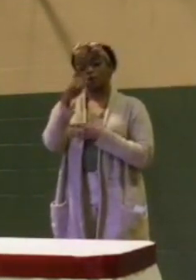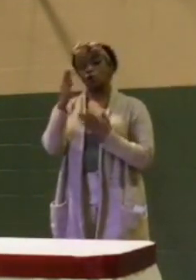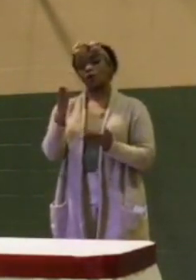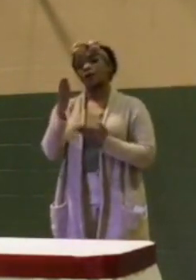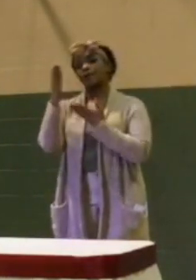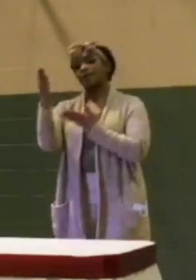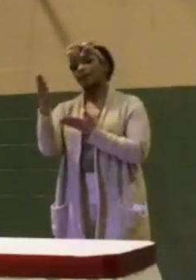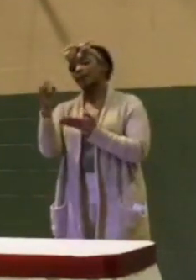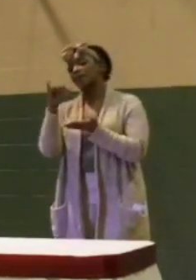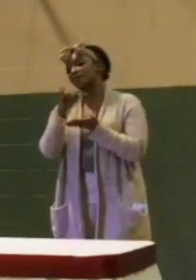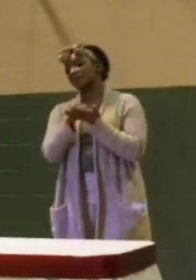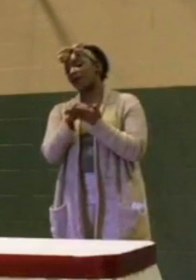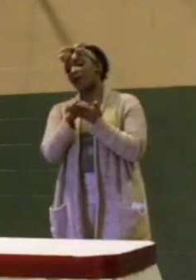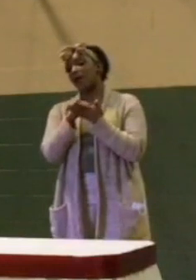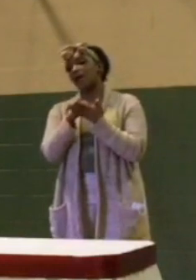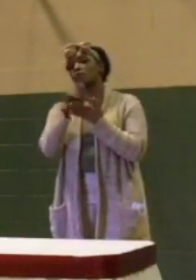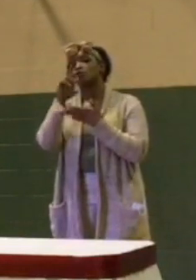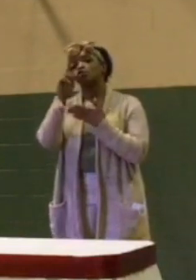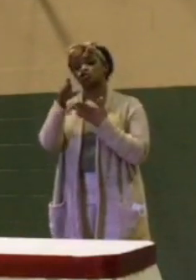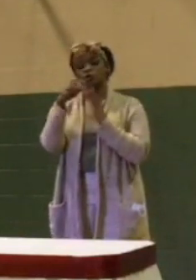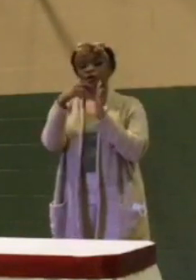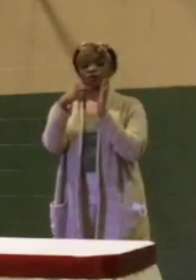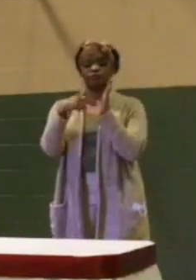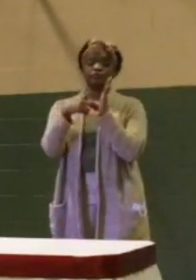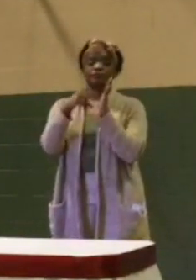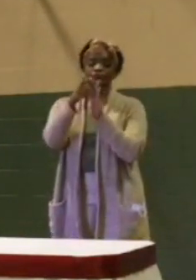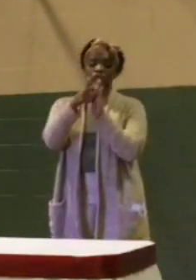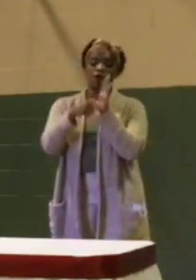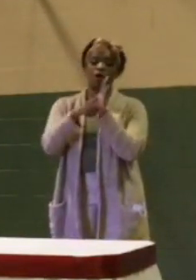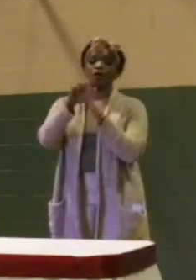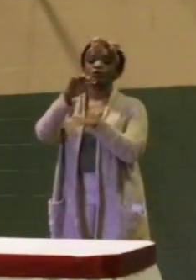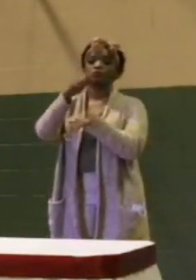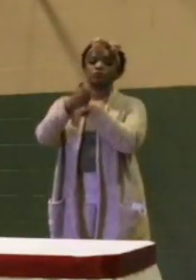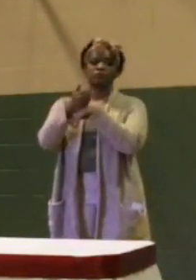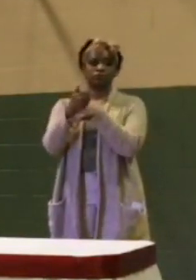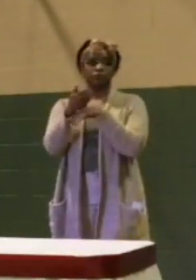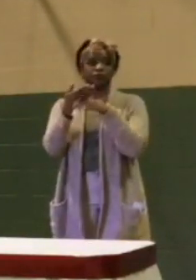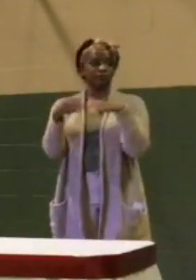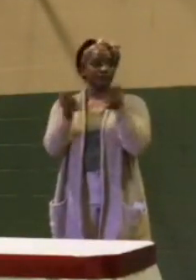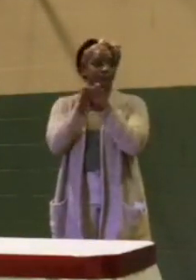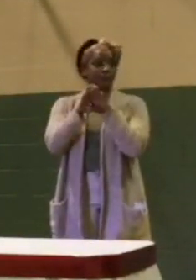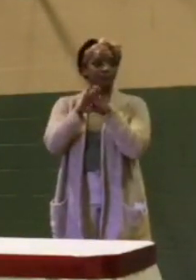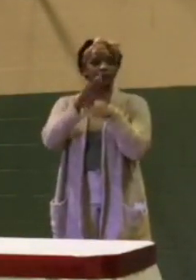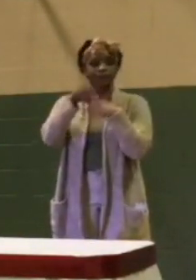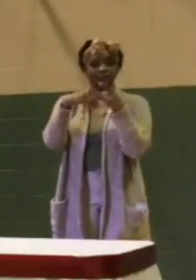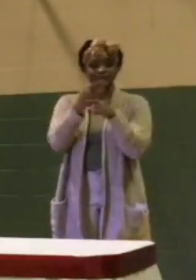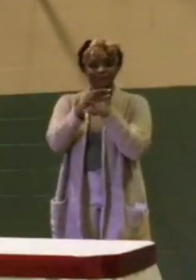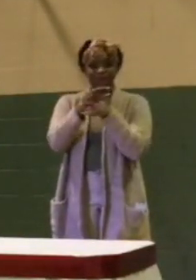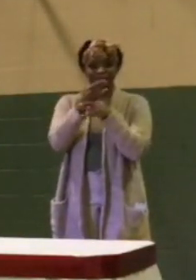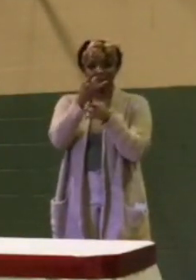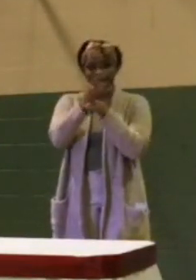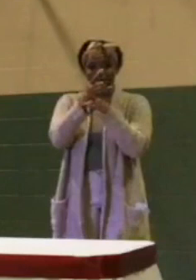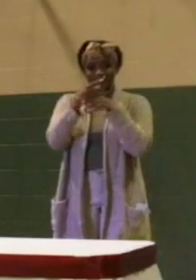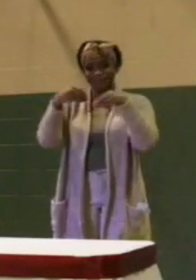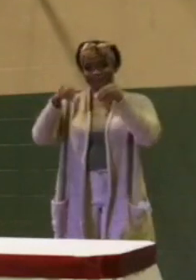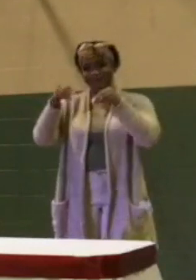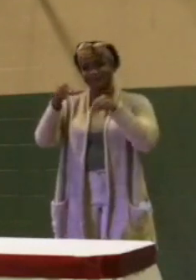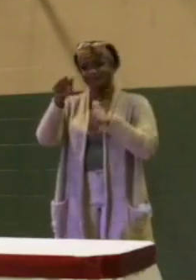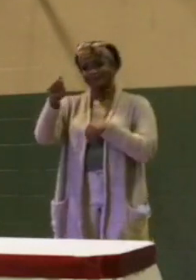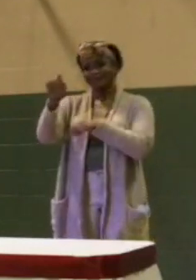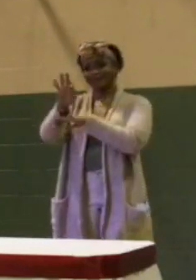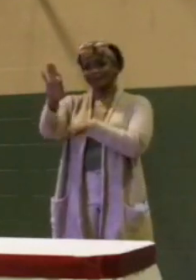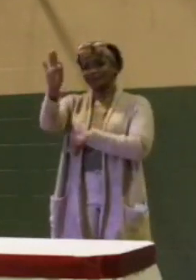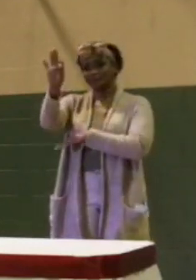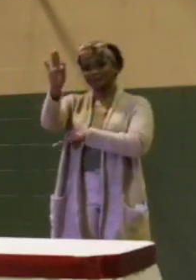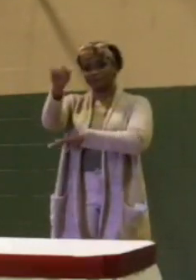to close all liquor sales across the city of Flint at 9 p.m. Would you support this proposed ordinance?